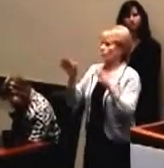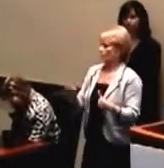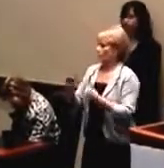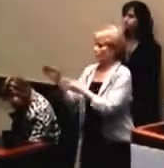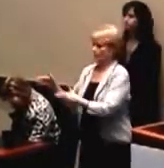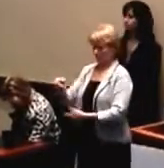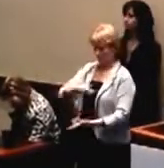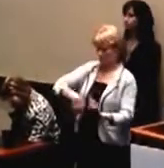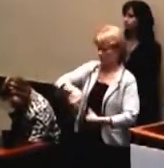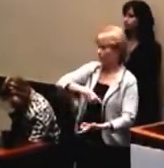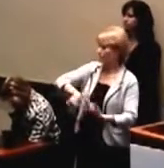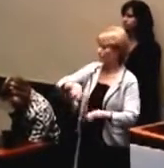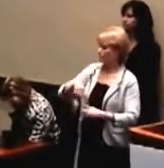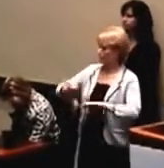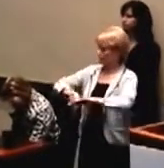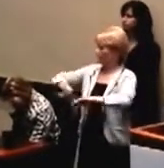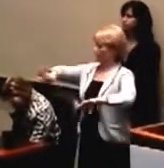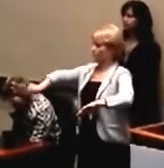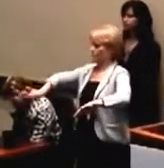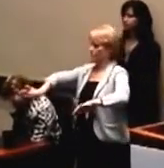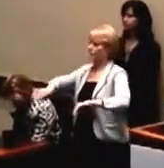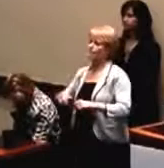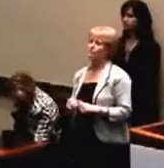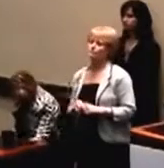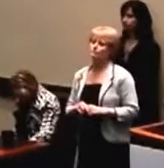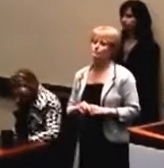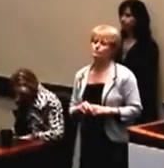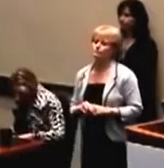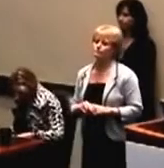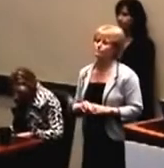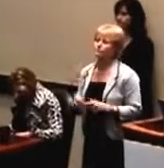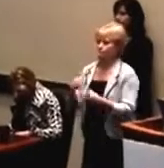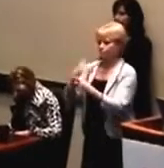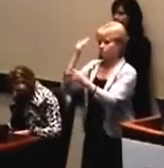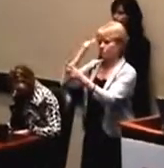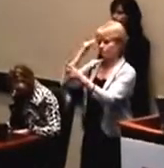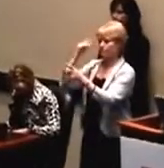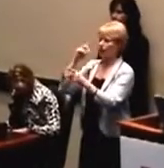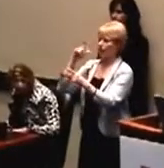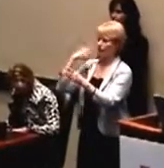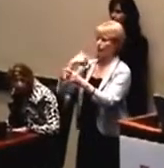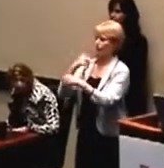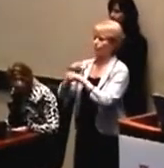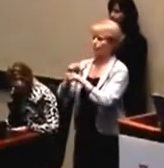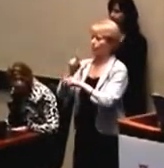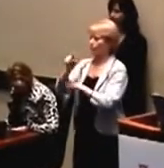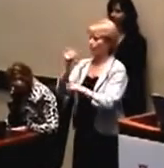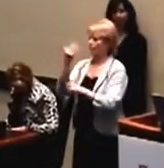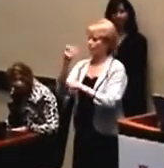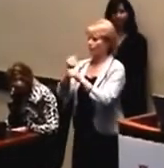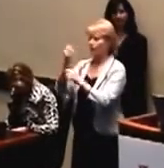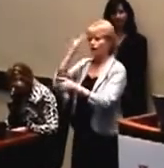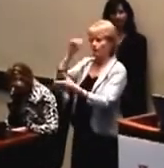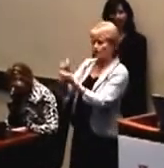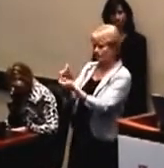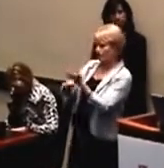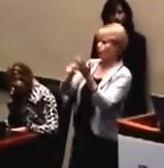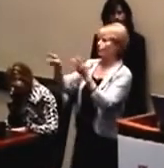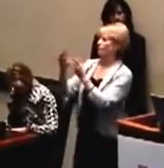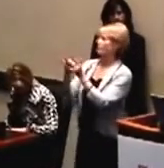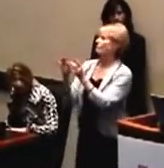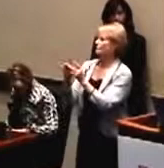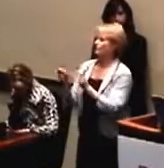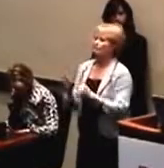turnstiles of the booth counters. I'm very familiar with London. I worked on the tube for 15 years, so I don't know exactly what you're talking about.